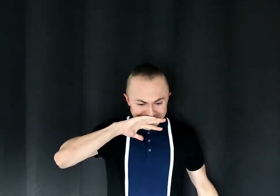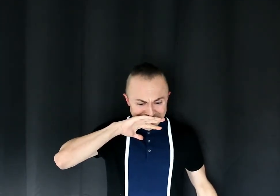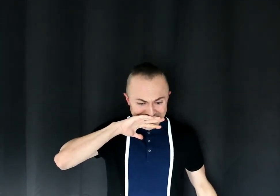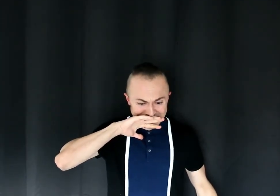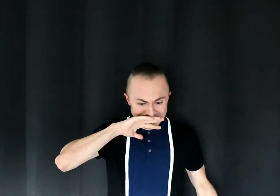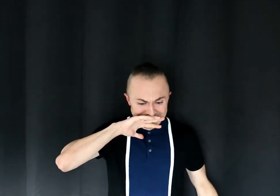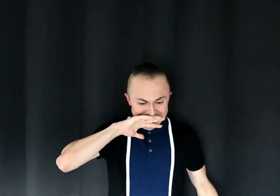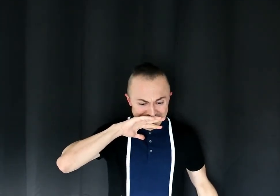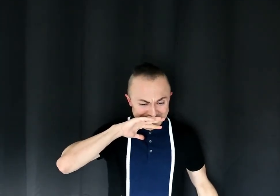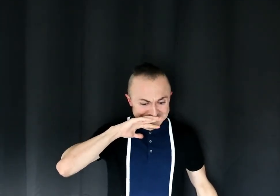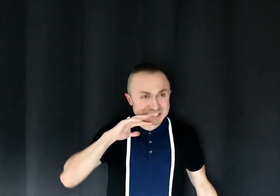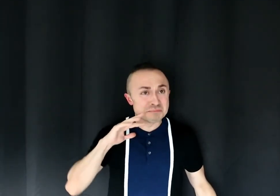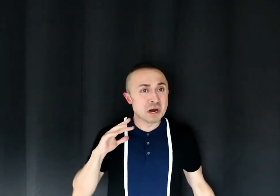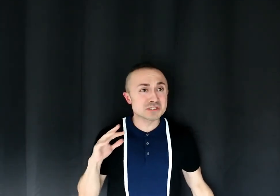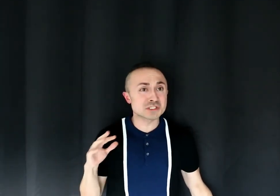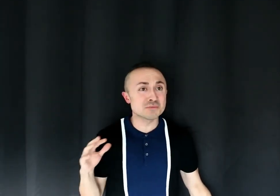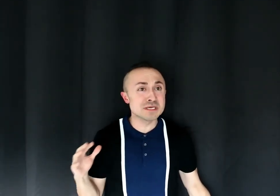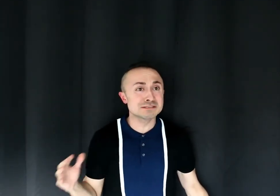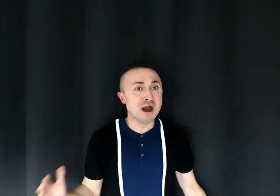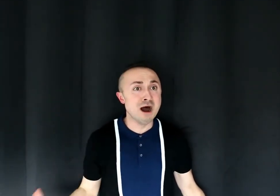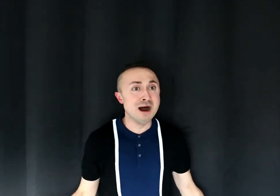It wasn't supposed to be done!